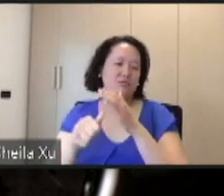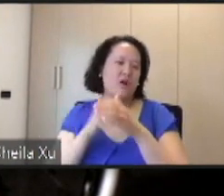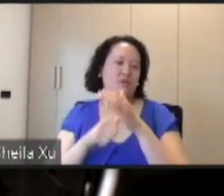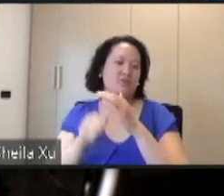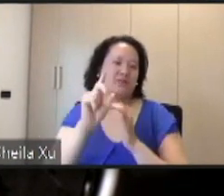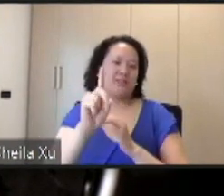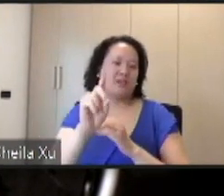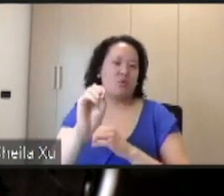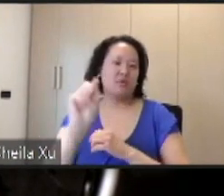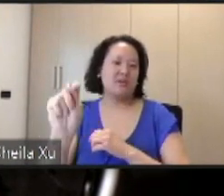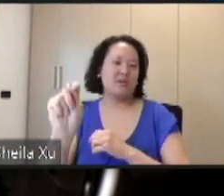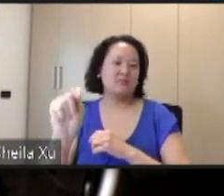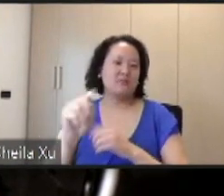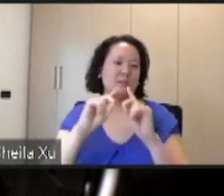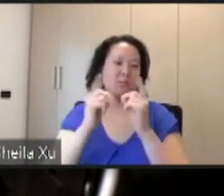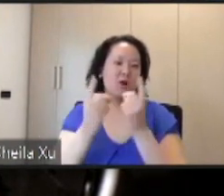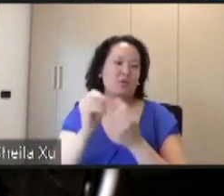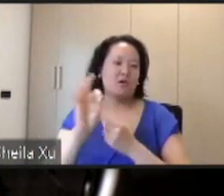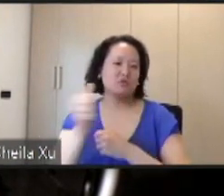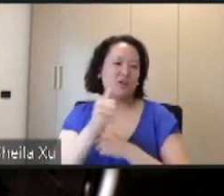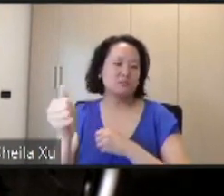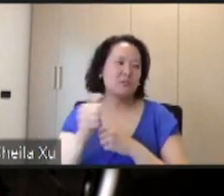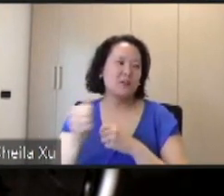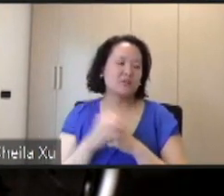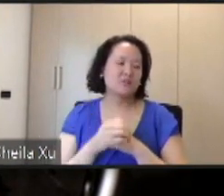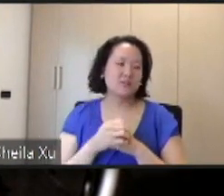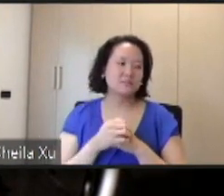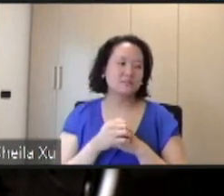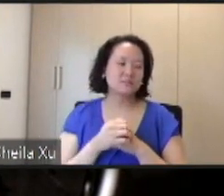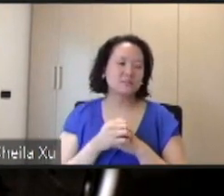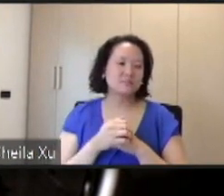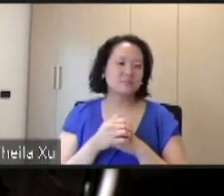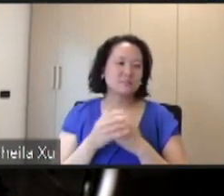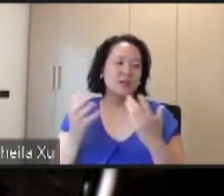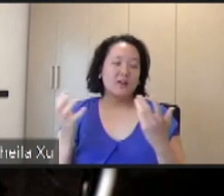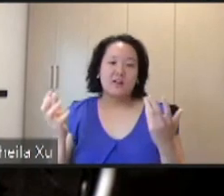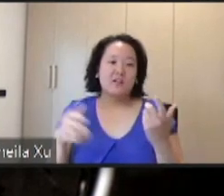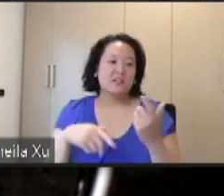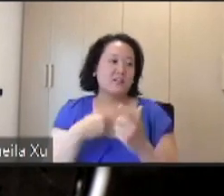And also I did a short time in the FAA under the department of transportation.